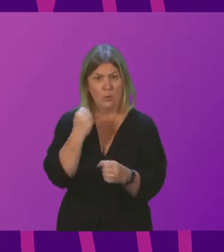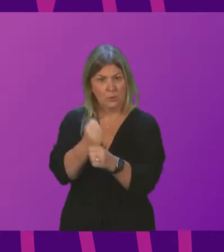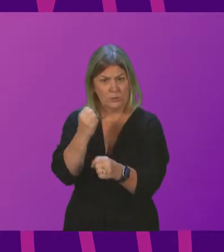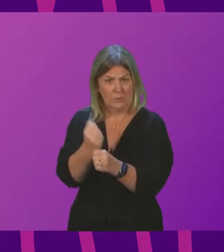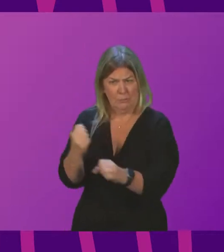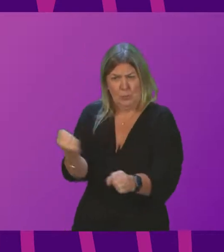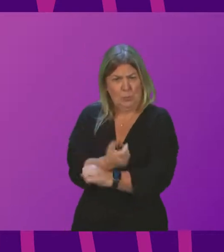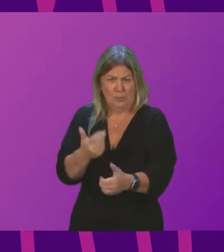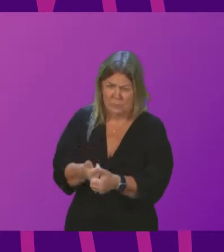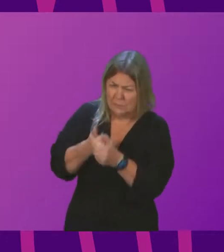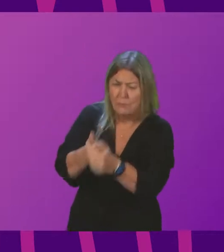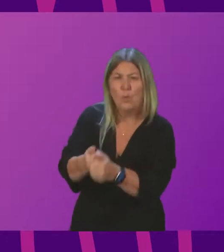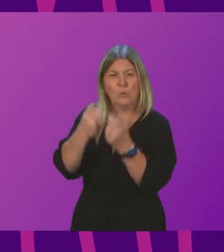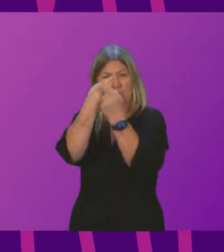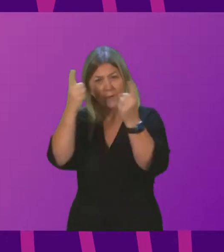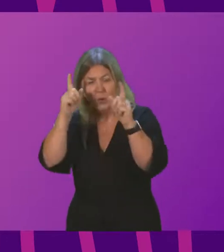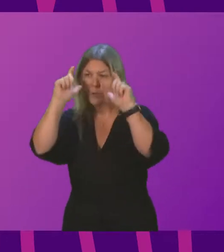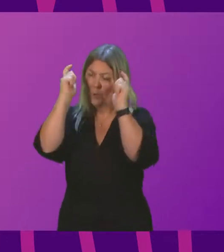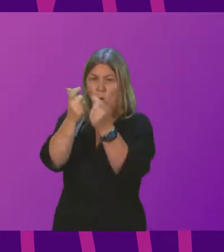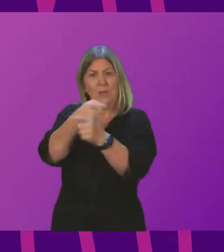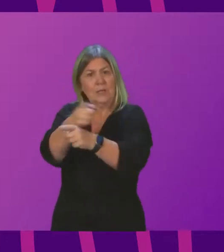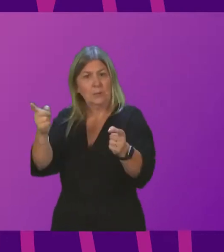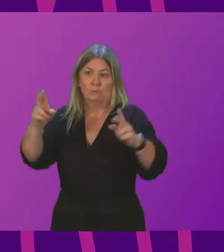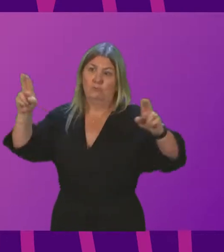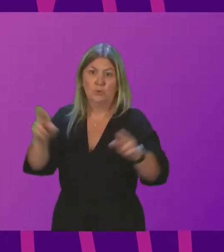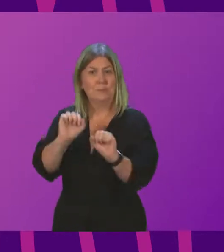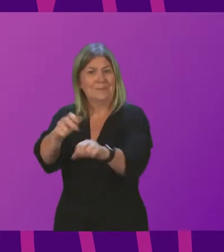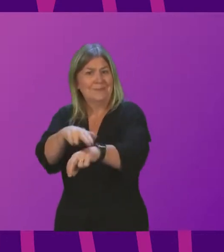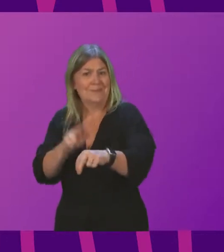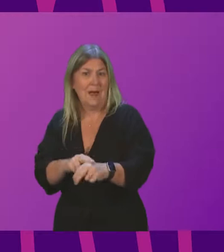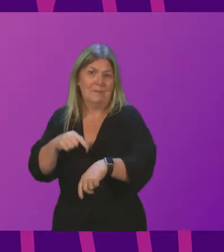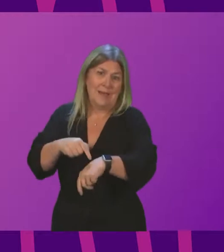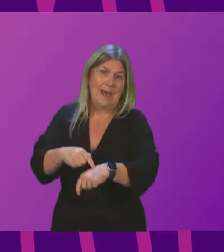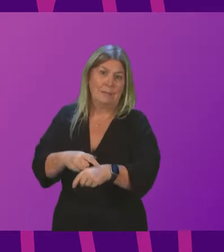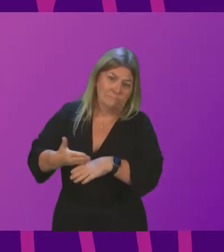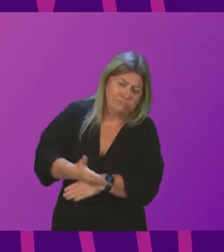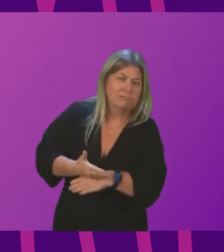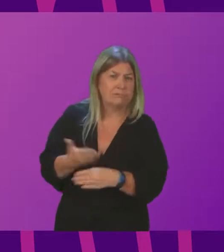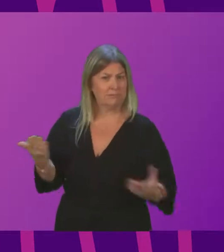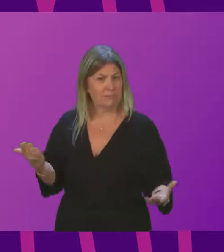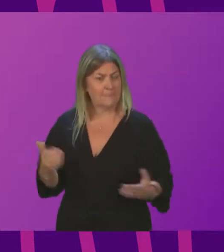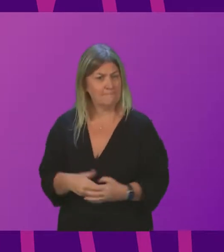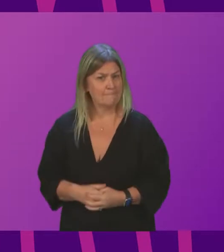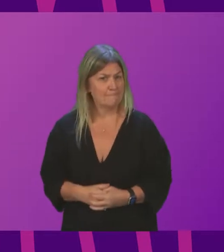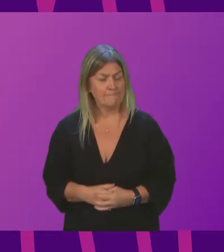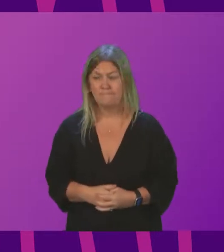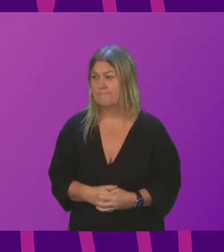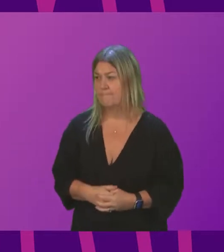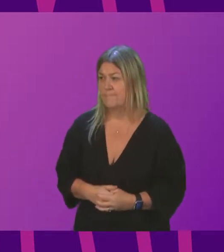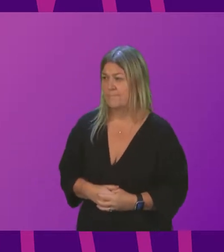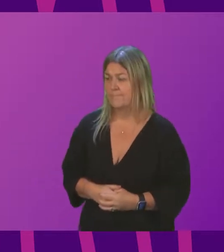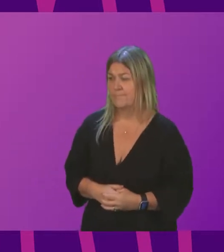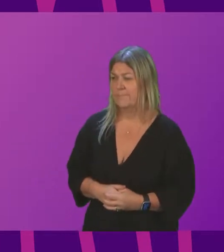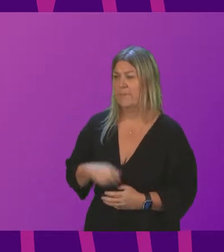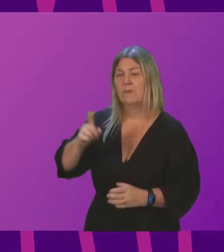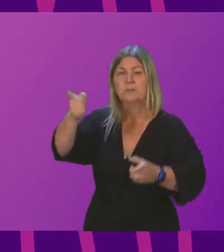to help universities and colleges reduce the workload of staff as restrictions persist? First Minister. Well, we recognise there